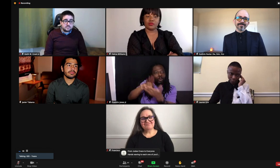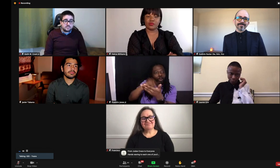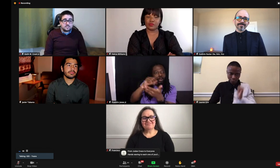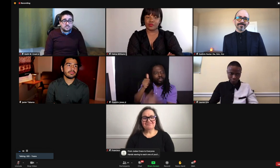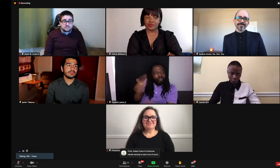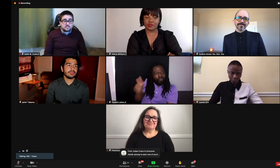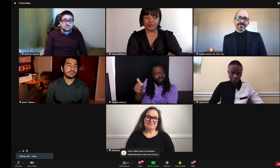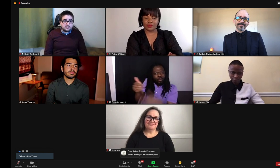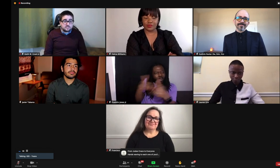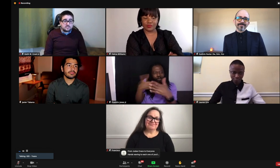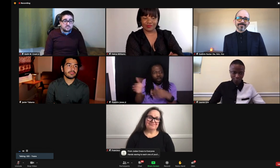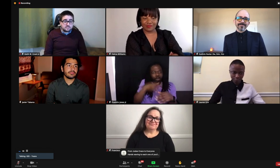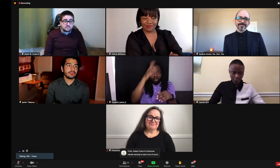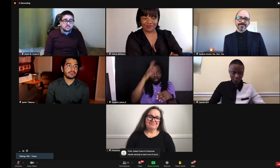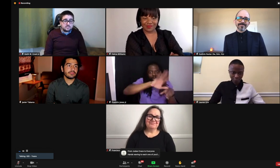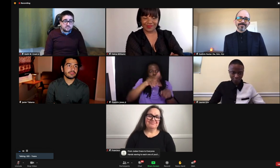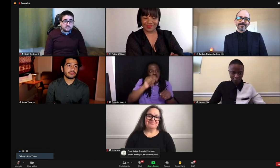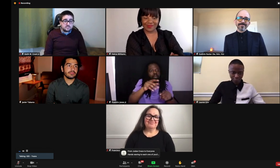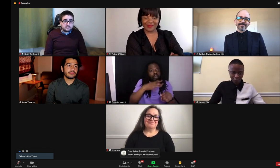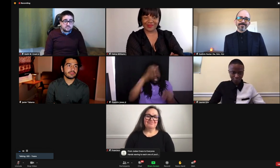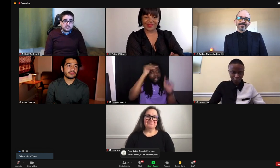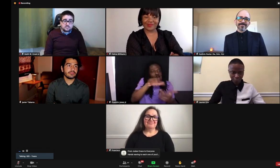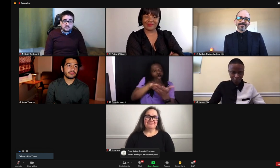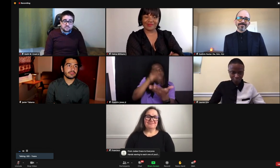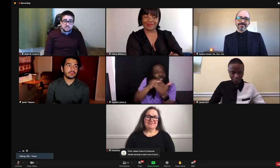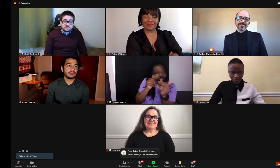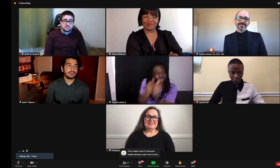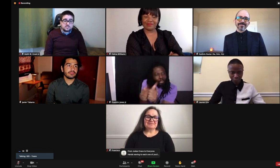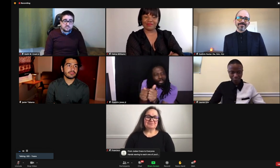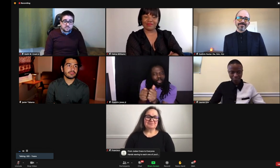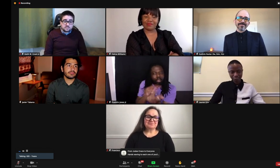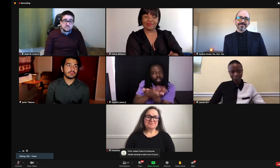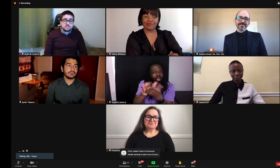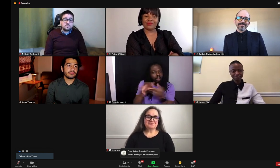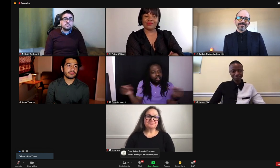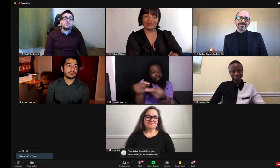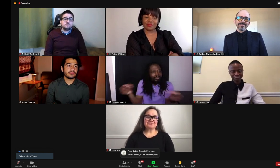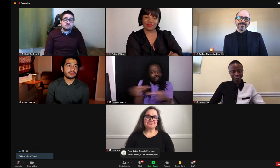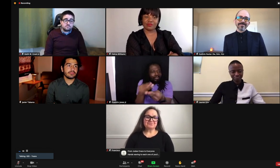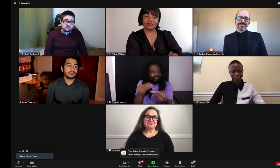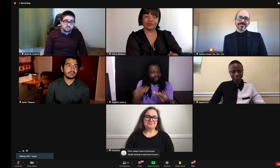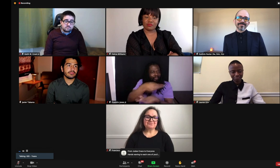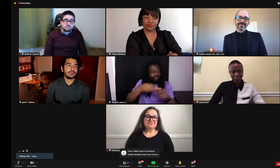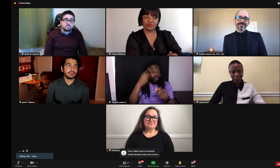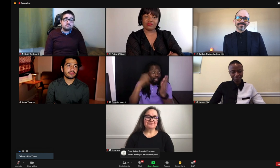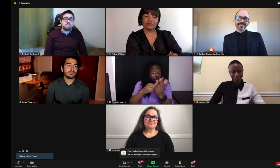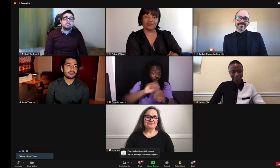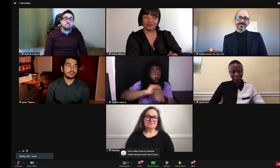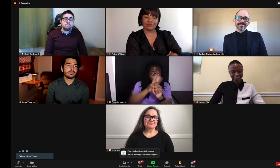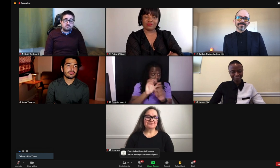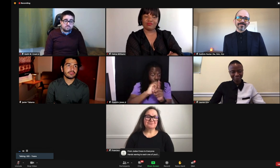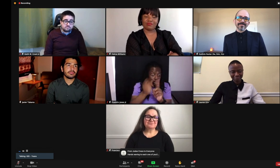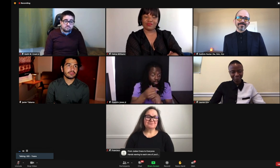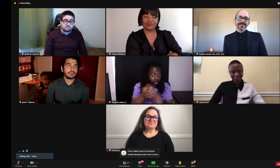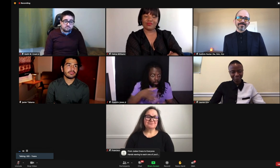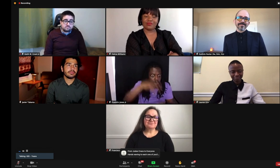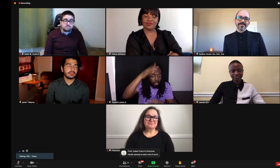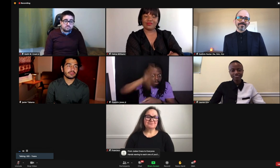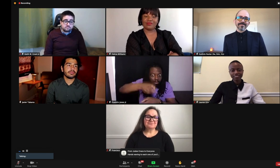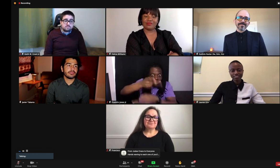And, you know, this could provide an opportunity for deaf children to learn the language, even if their parents aren't deaf. Even if they're hearing, they